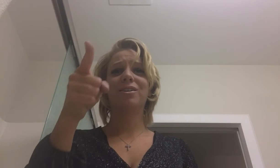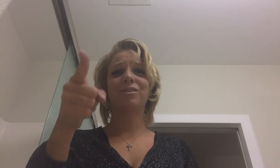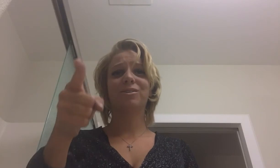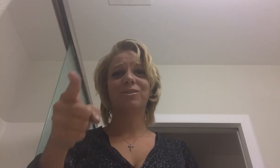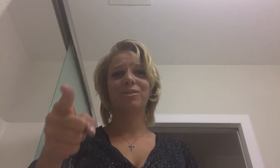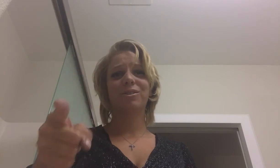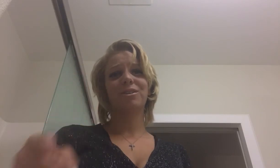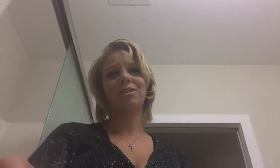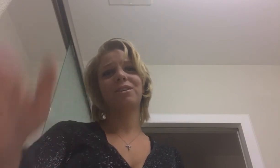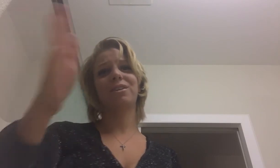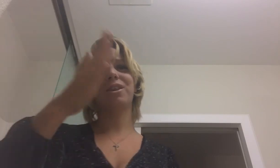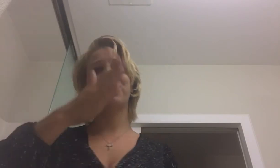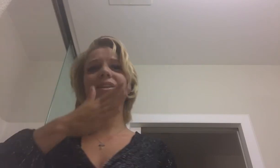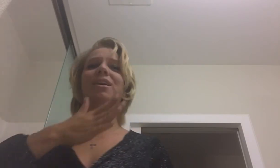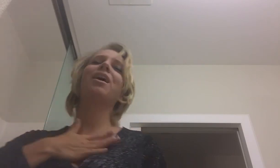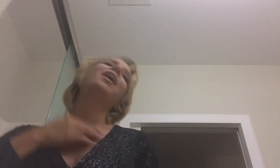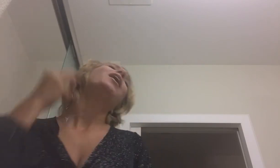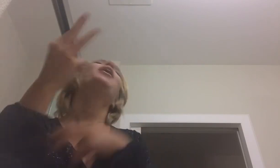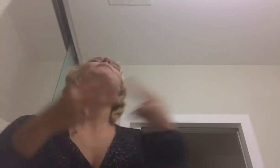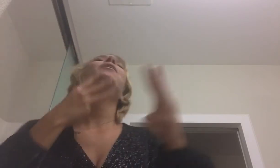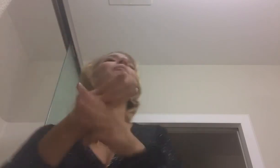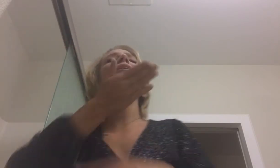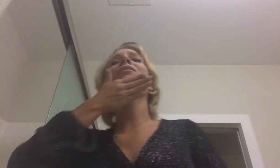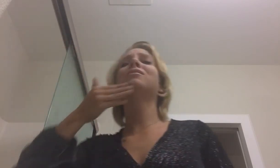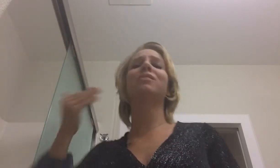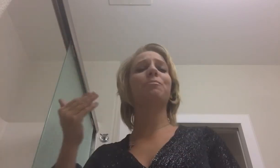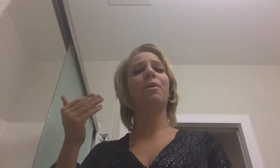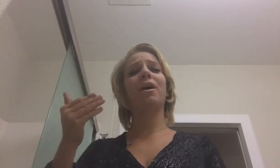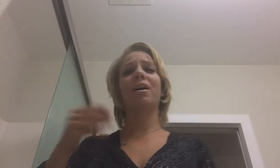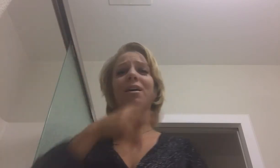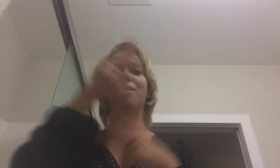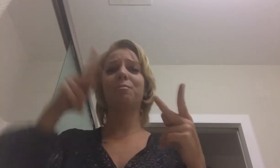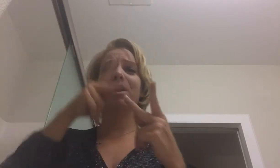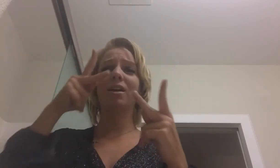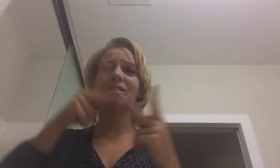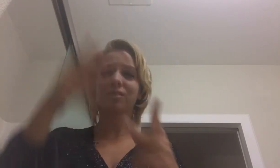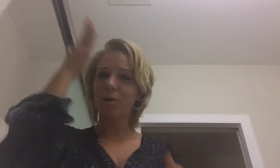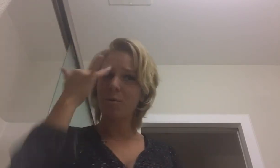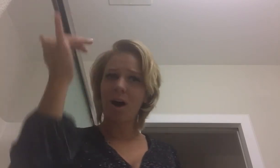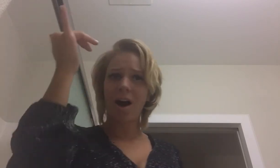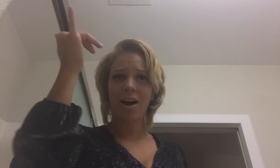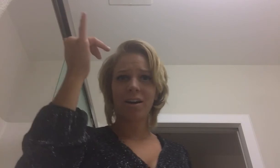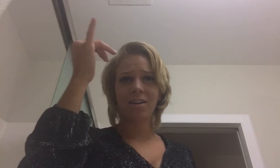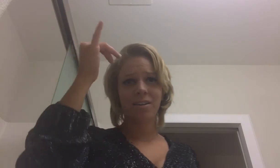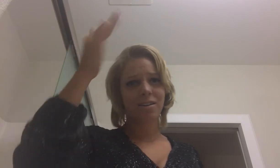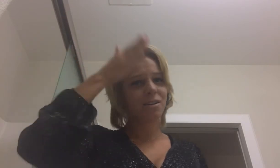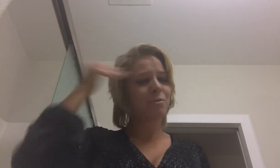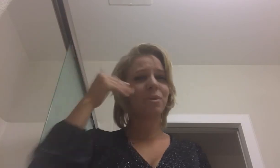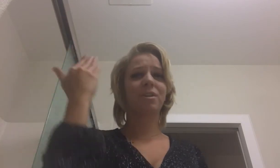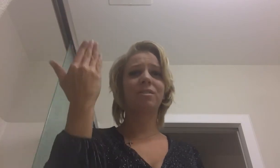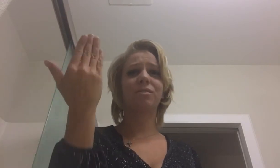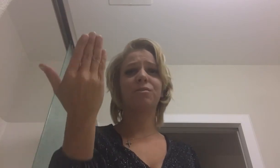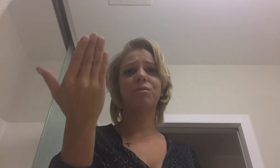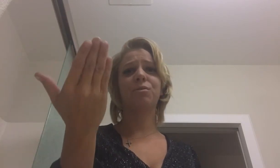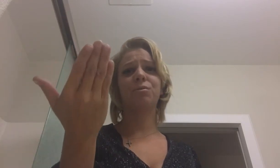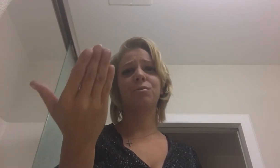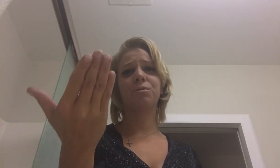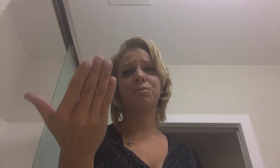true My world is a better place Because of you